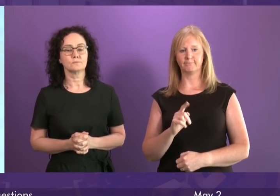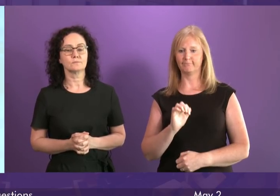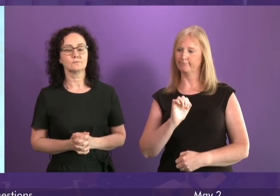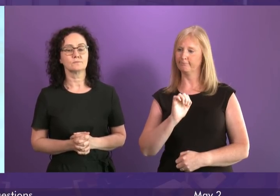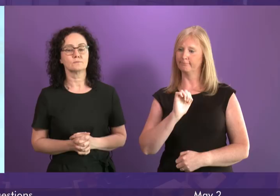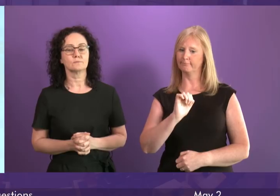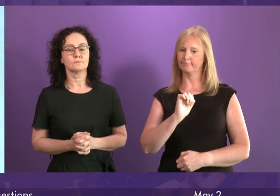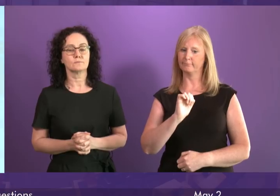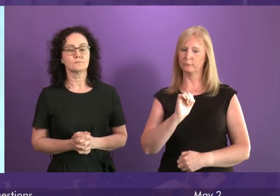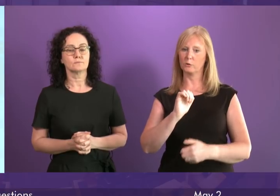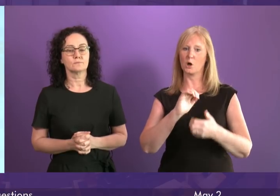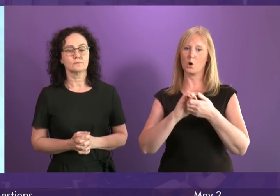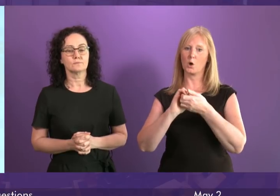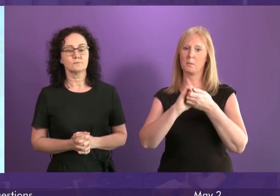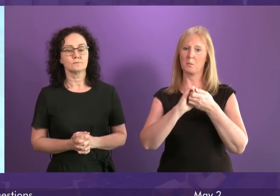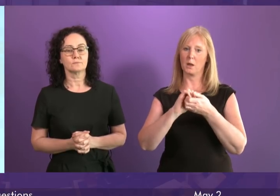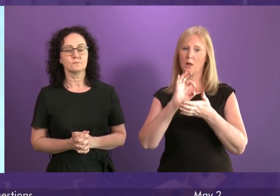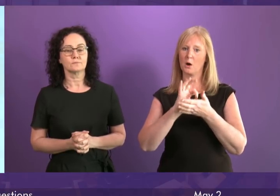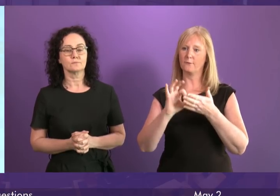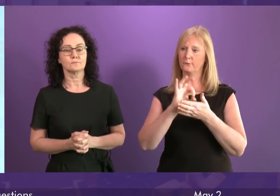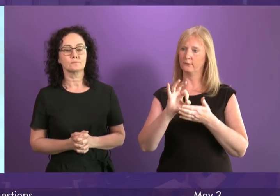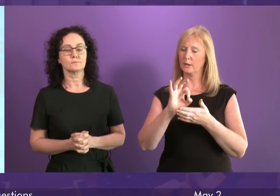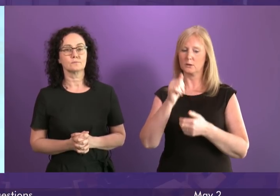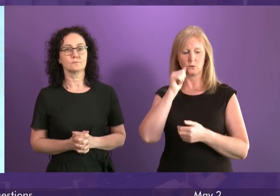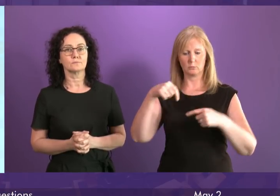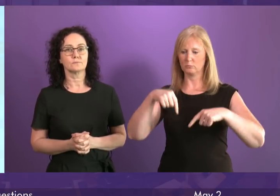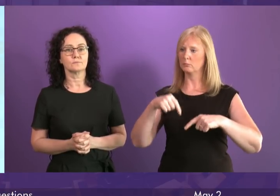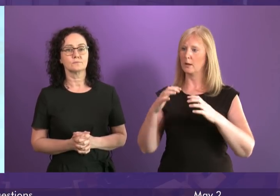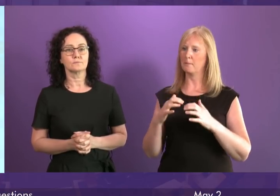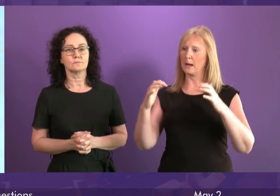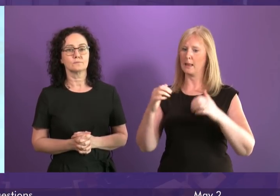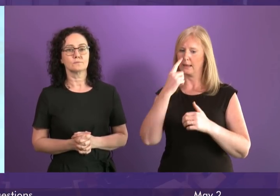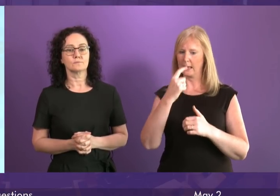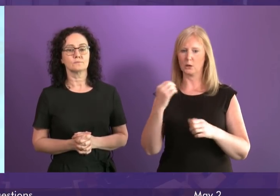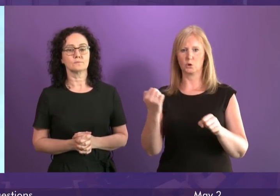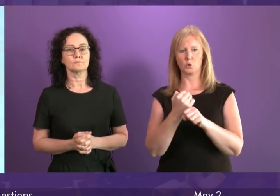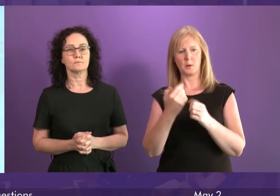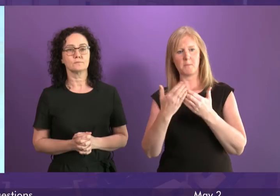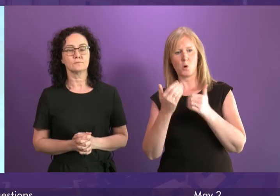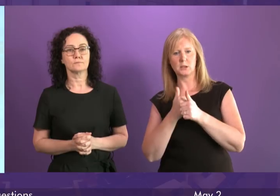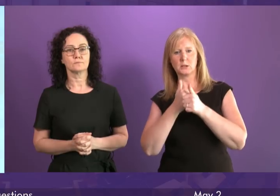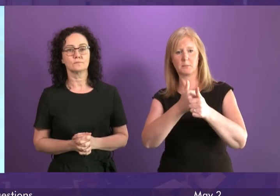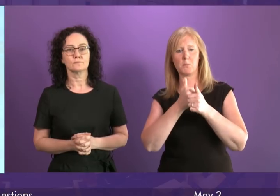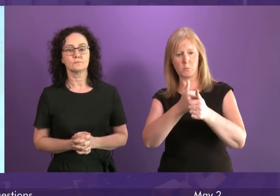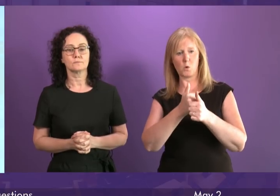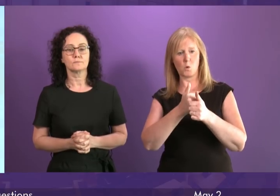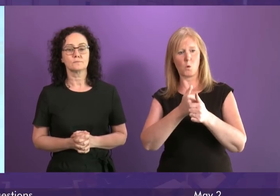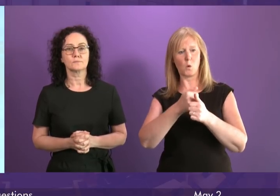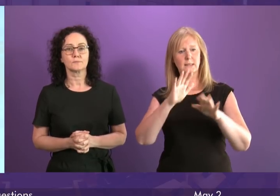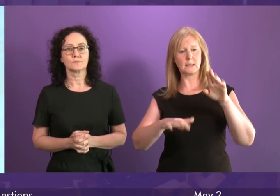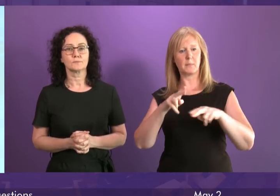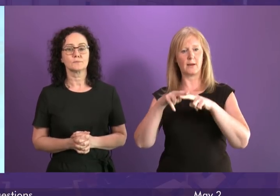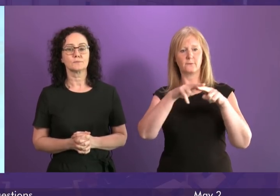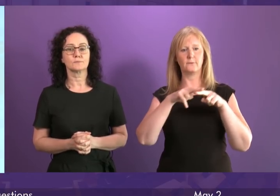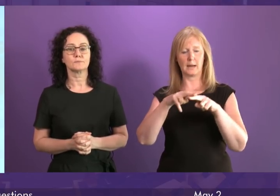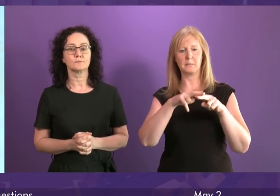Foreign and Commonwealth Office I believe that there is more that we can do in this Parliament to support families like Kirsty's who have had